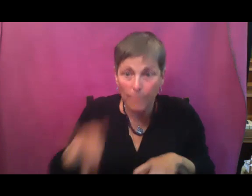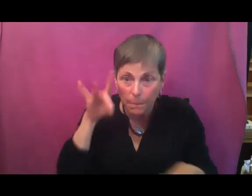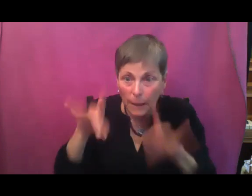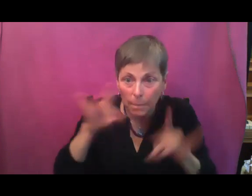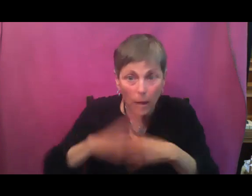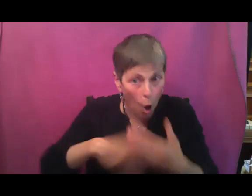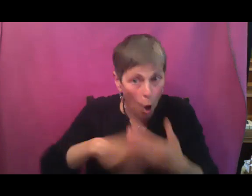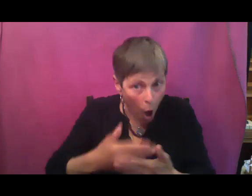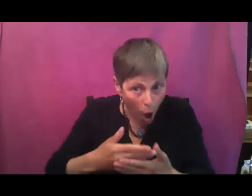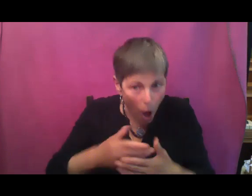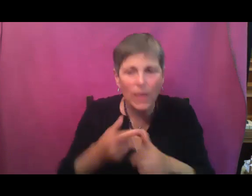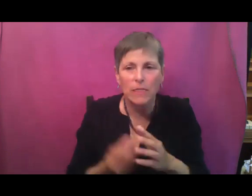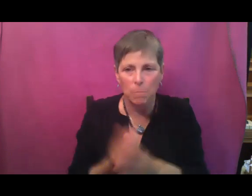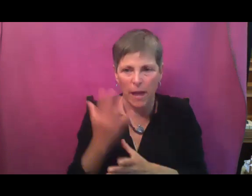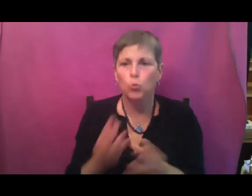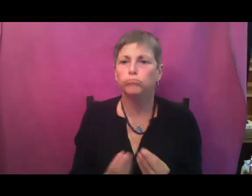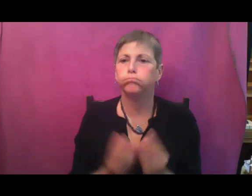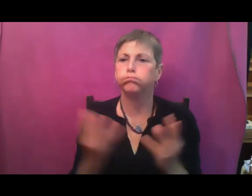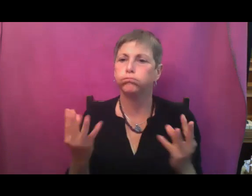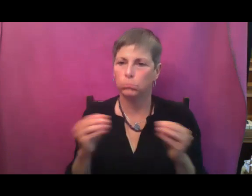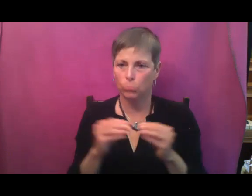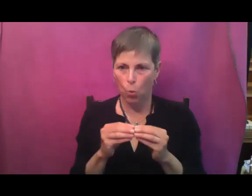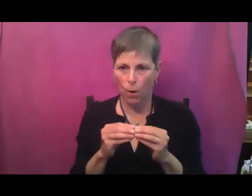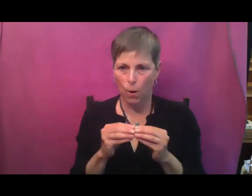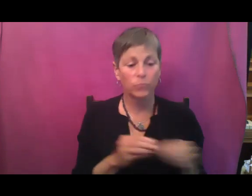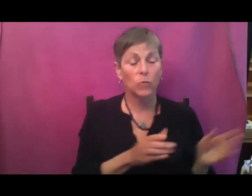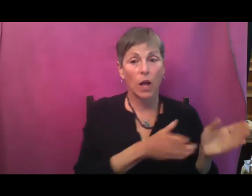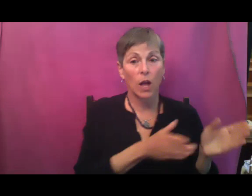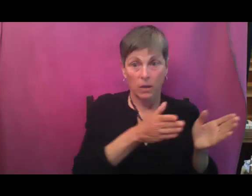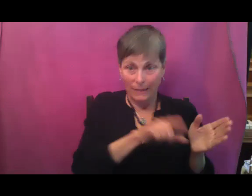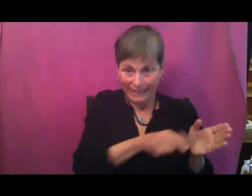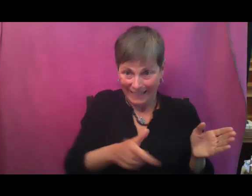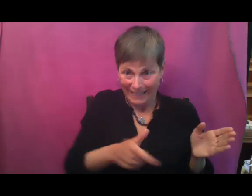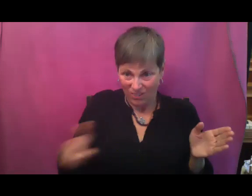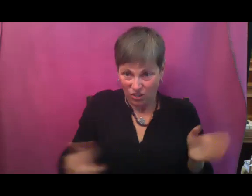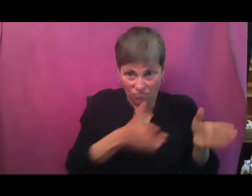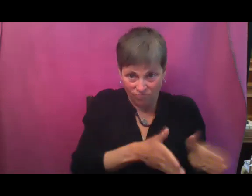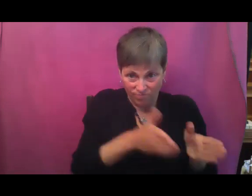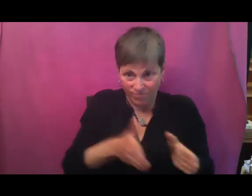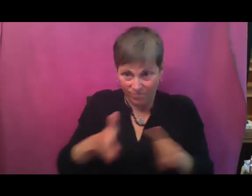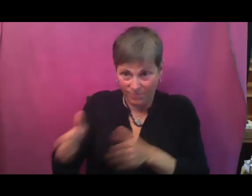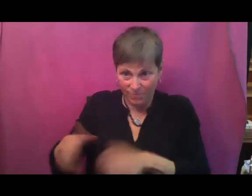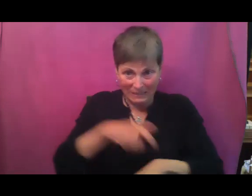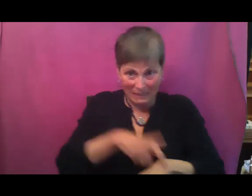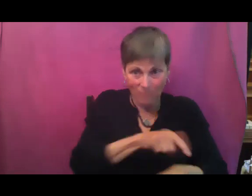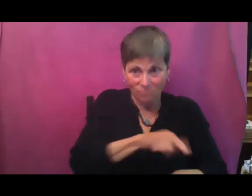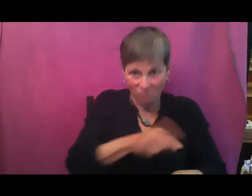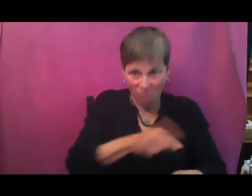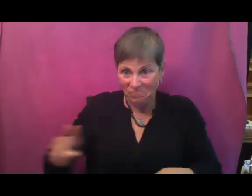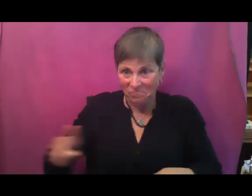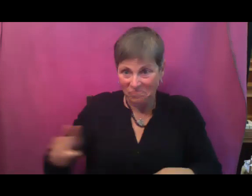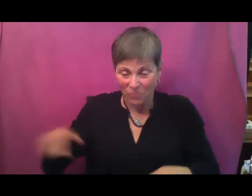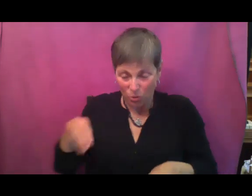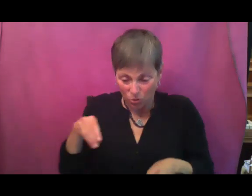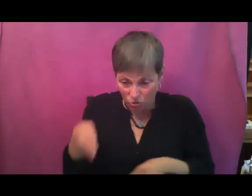So succession sowing, if you want to truly be enjoying that abundance all throughout the season,